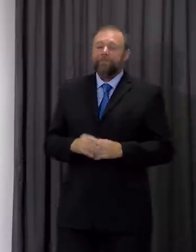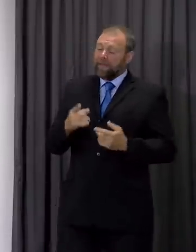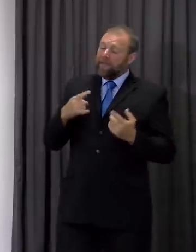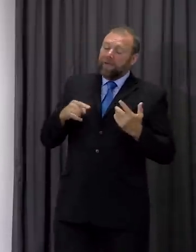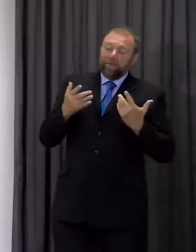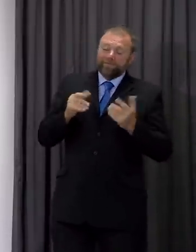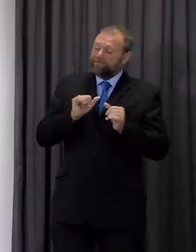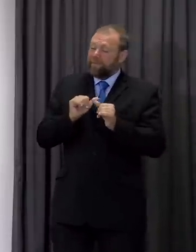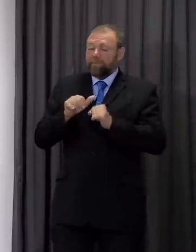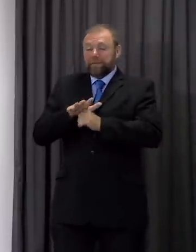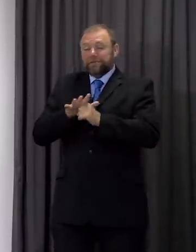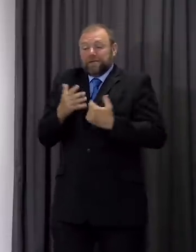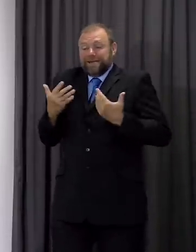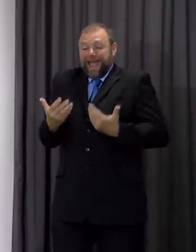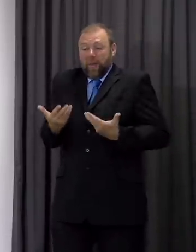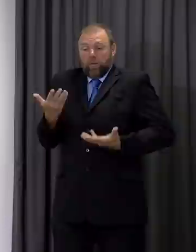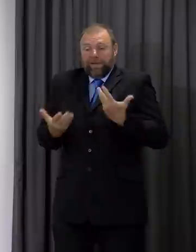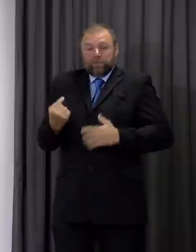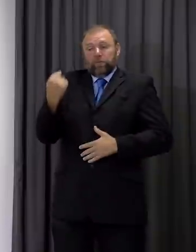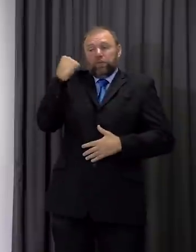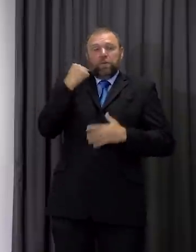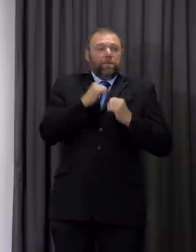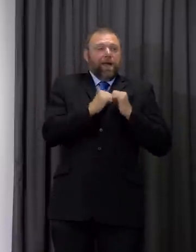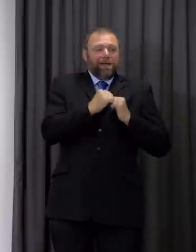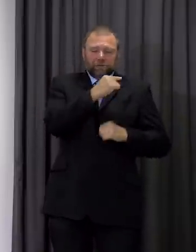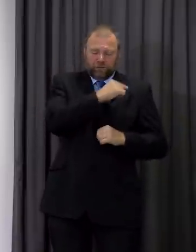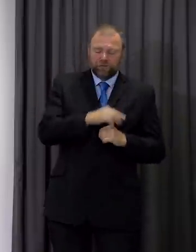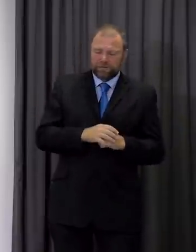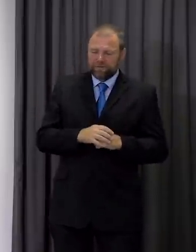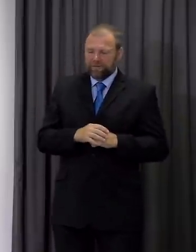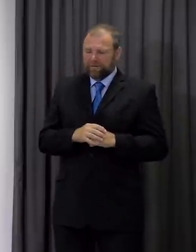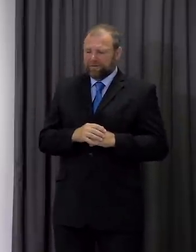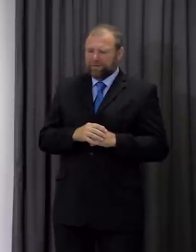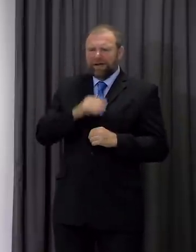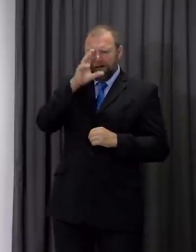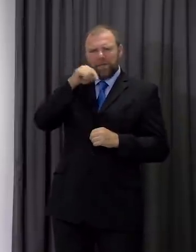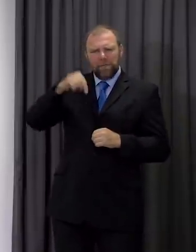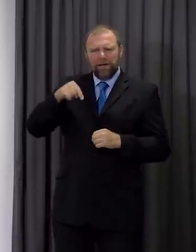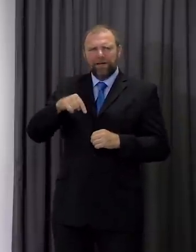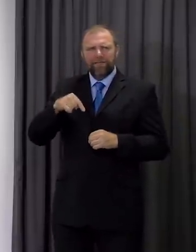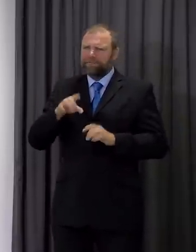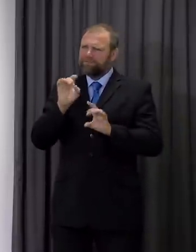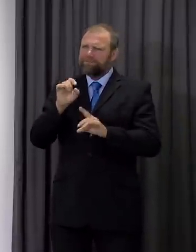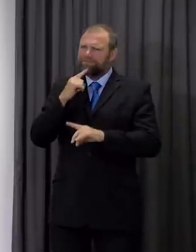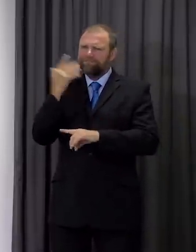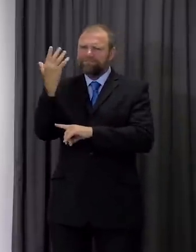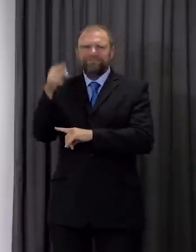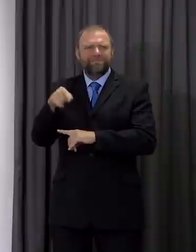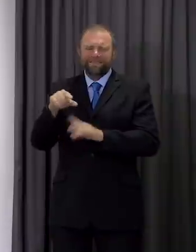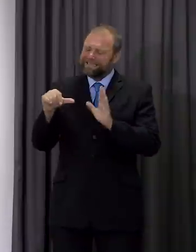March when we went into national lockdown I recall in these press conferences very difficult days when it came to PPE provision